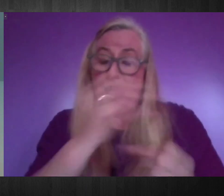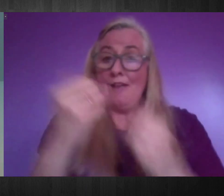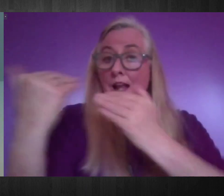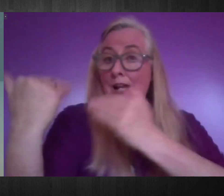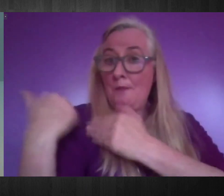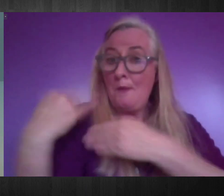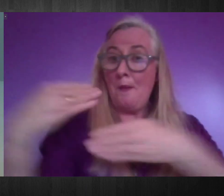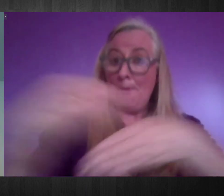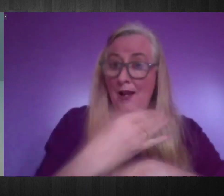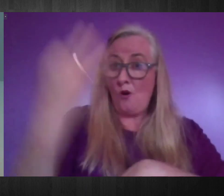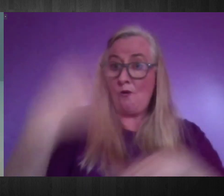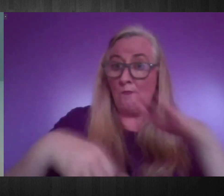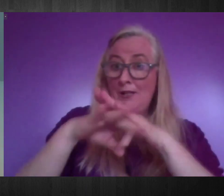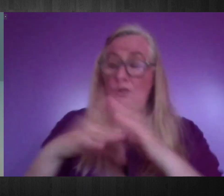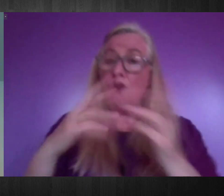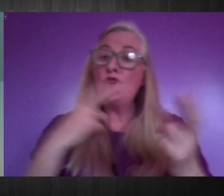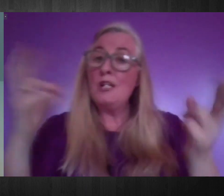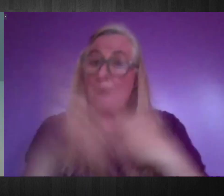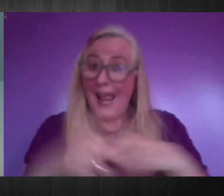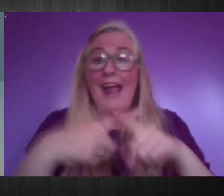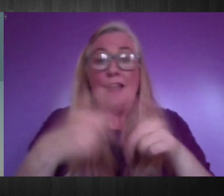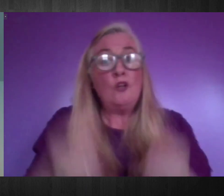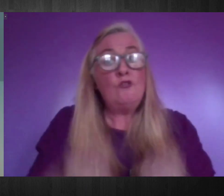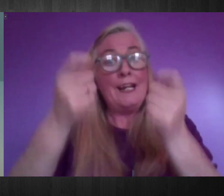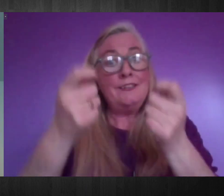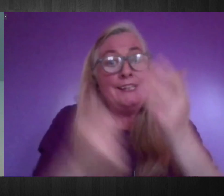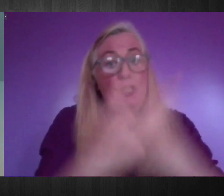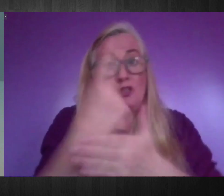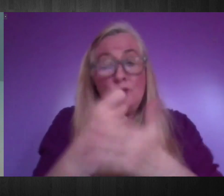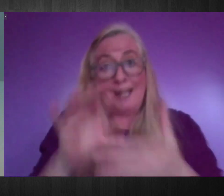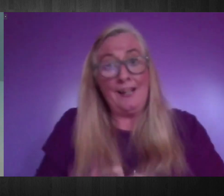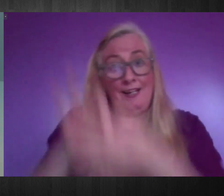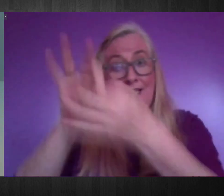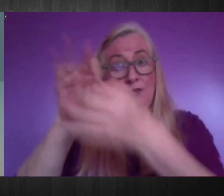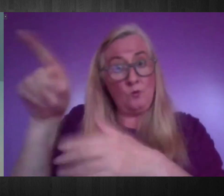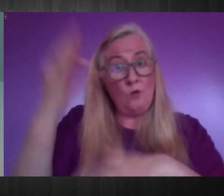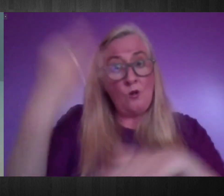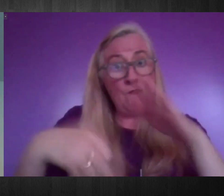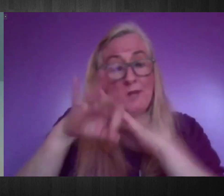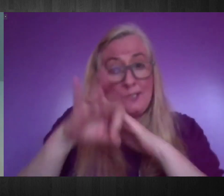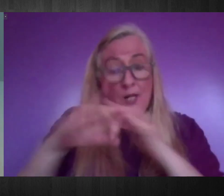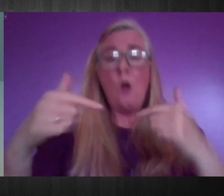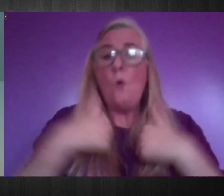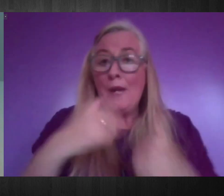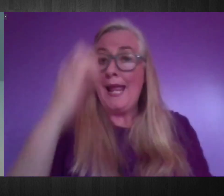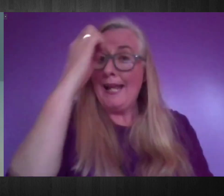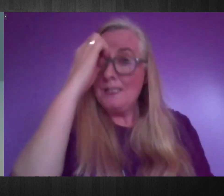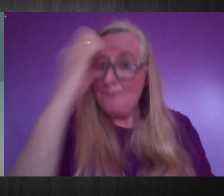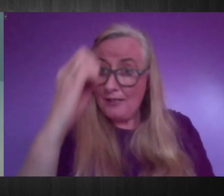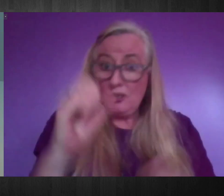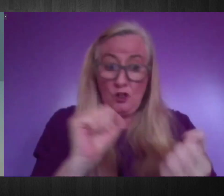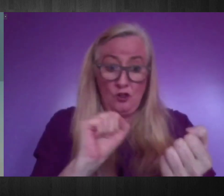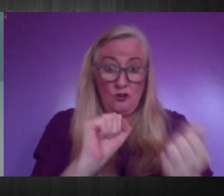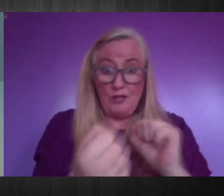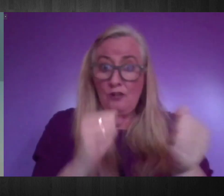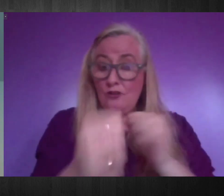response to the crisis and raising issues at government level. We do expect changes in timelines for Ireland's upcoming